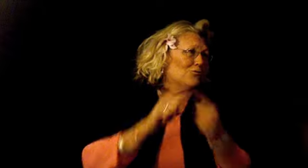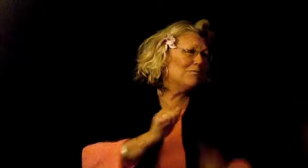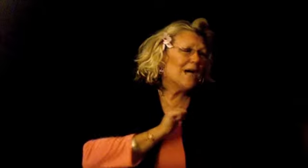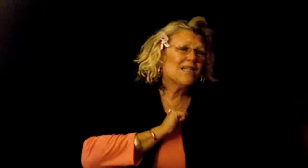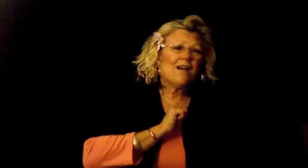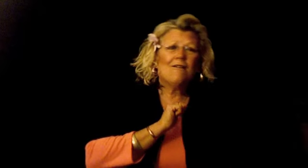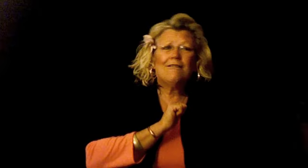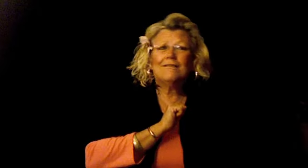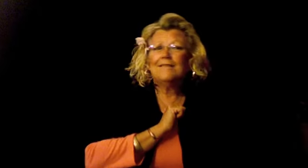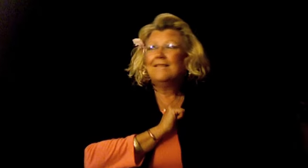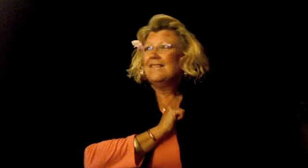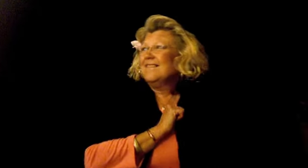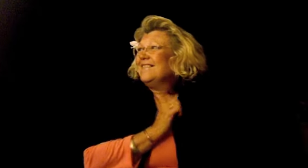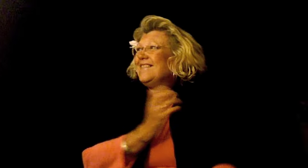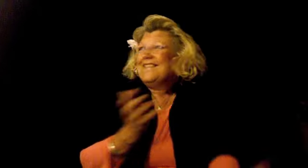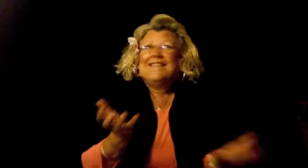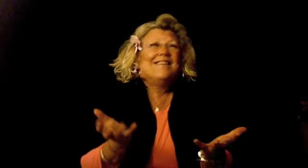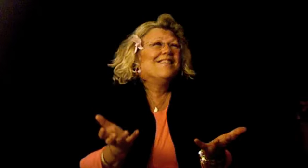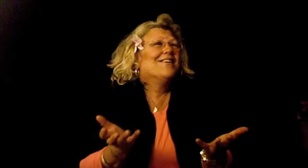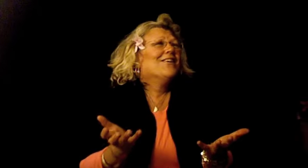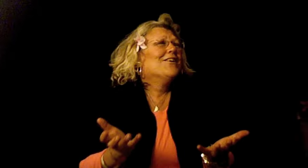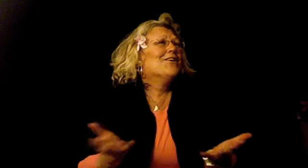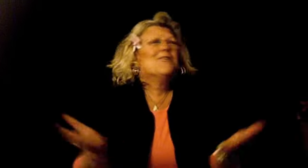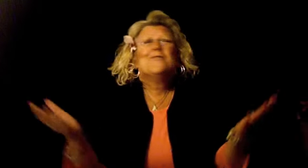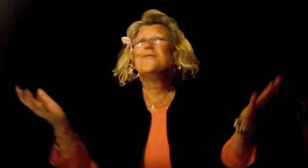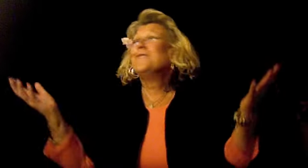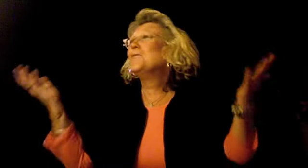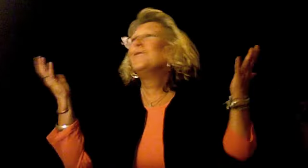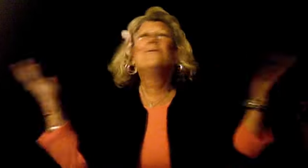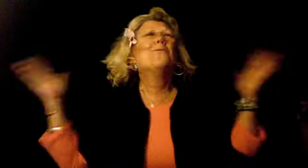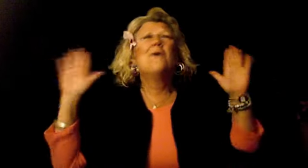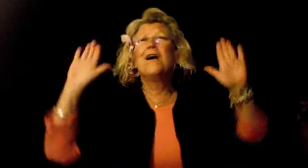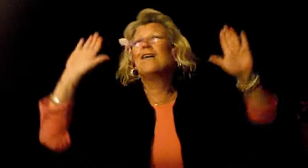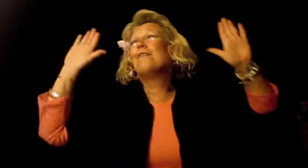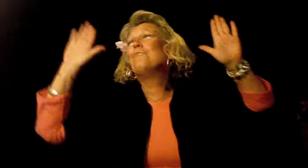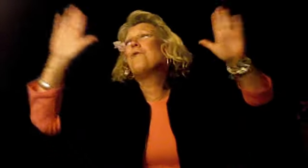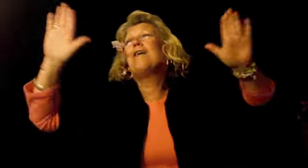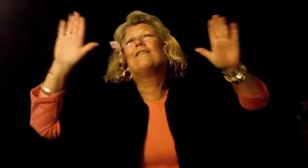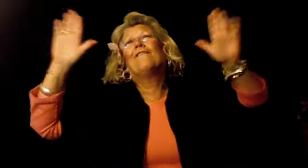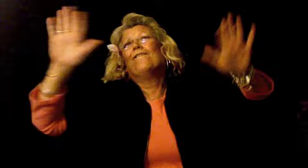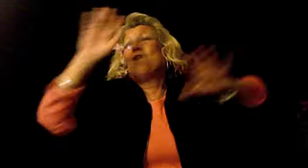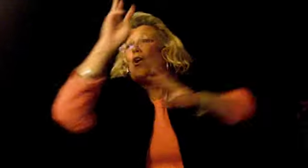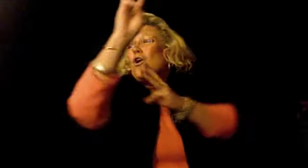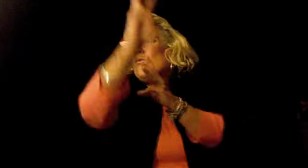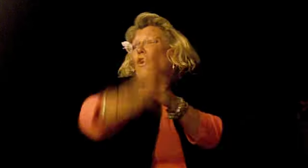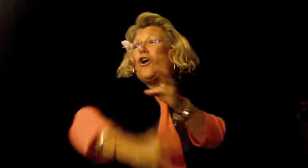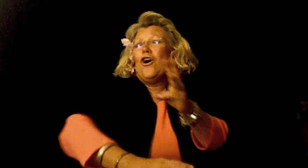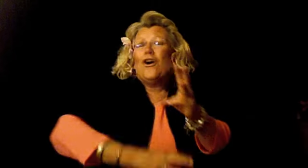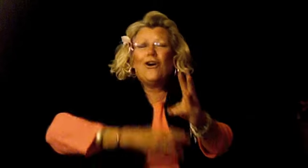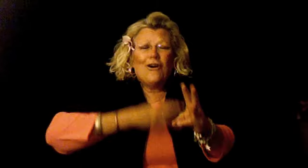myself, what a wonderful world.